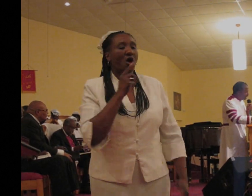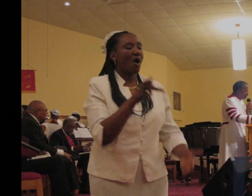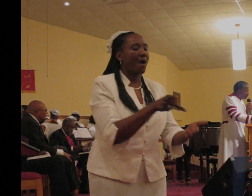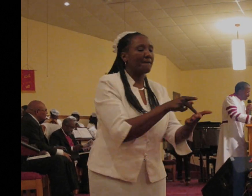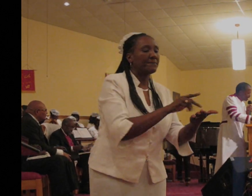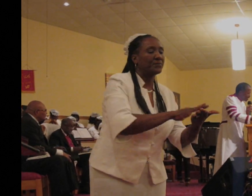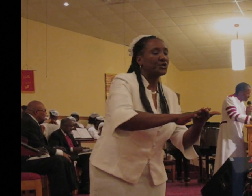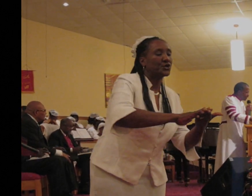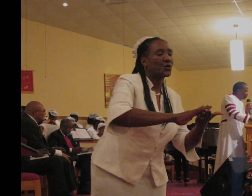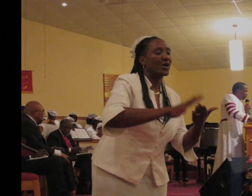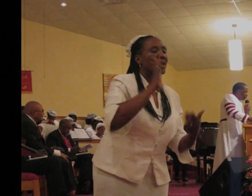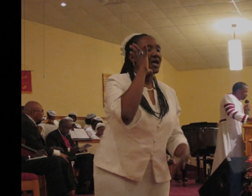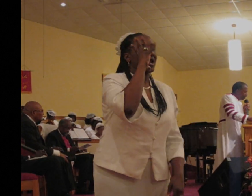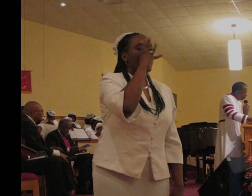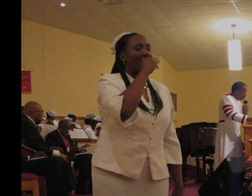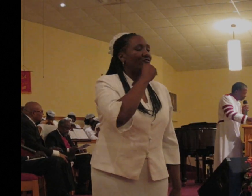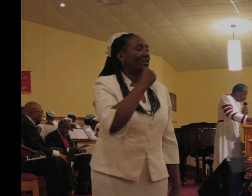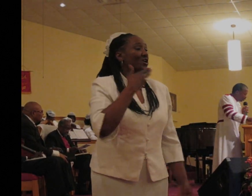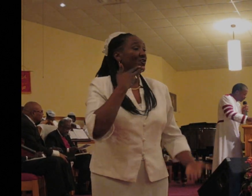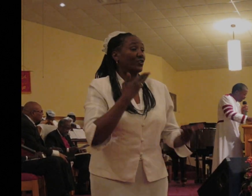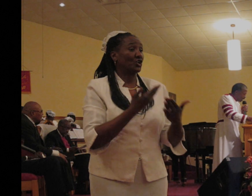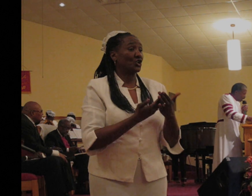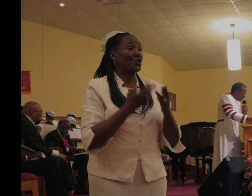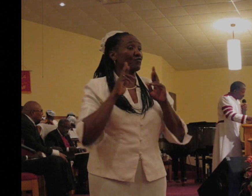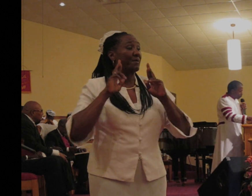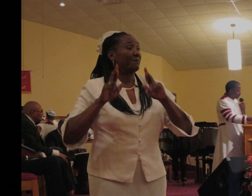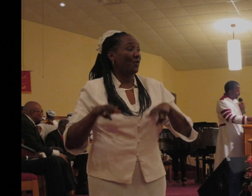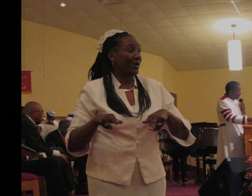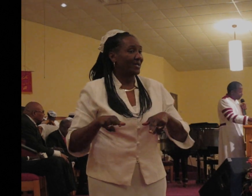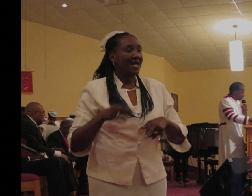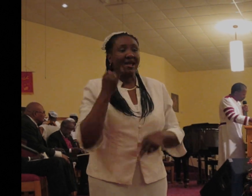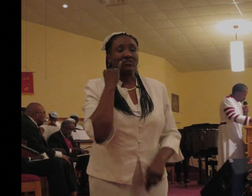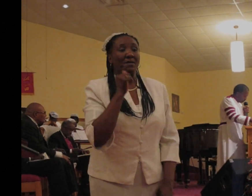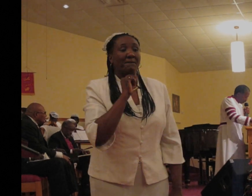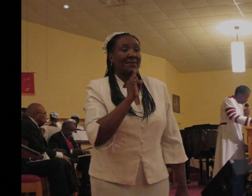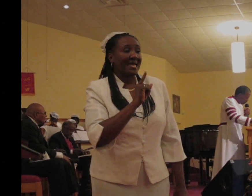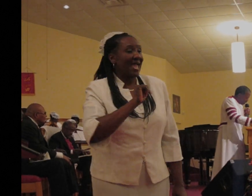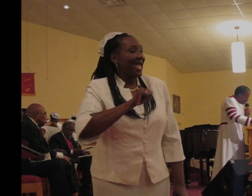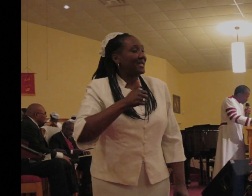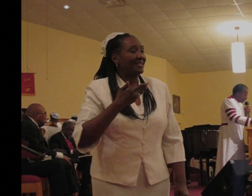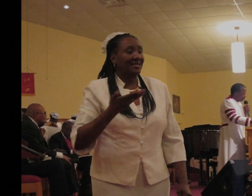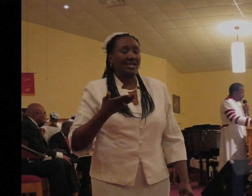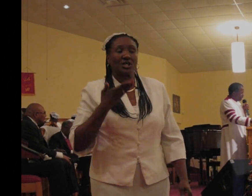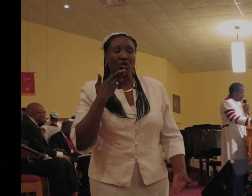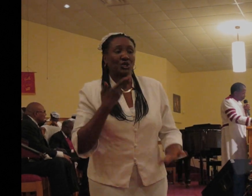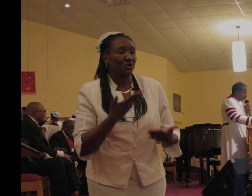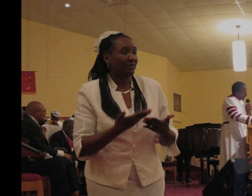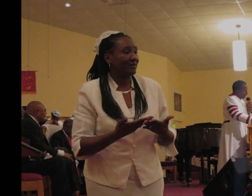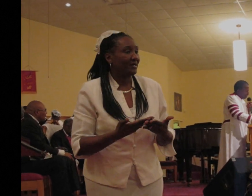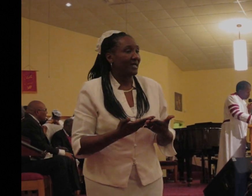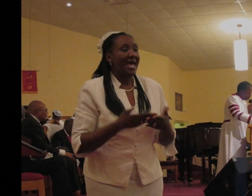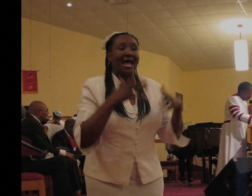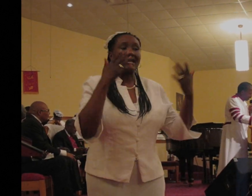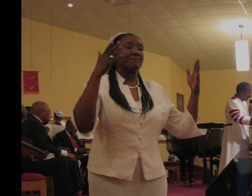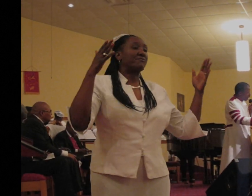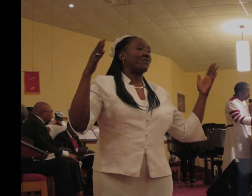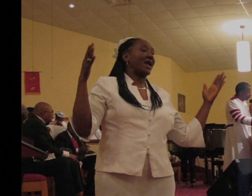lovely, and of a good report. If there be any virtue, if there be any praise, think on